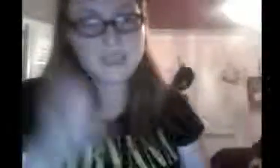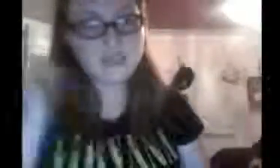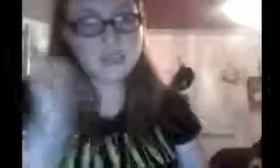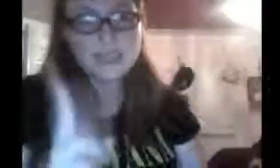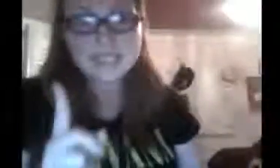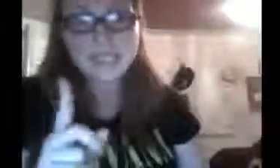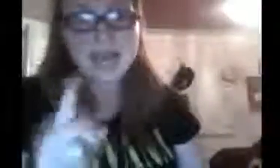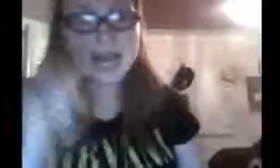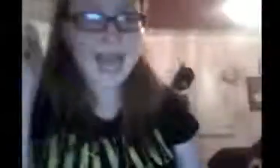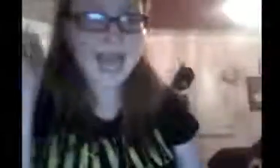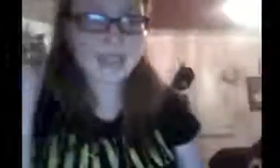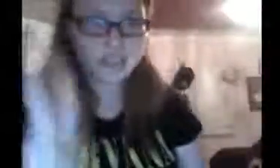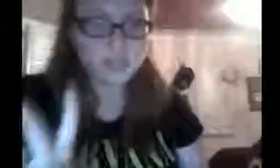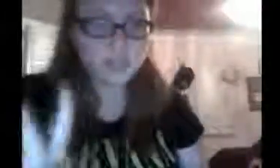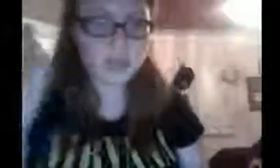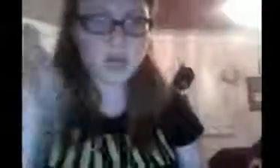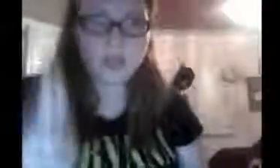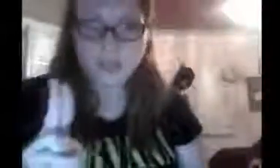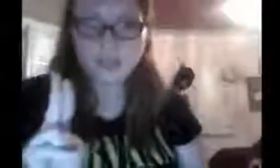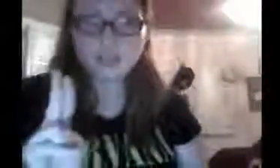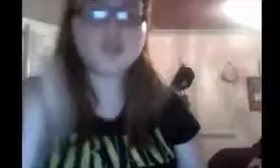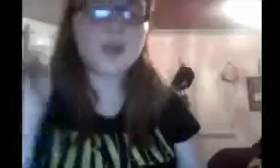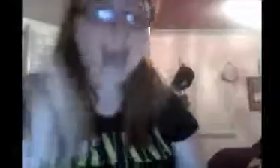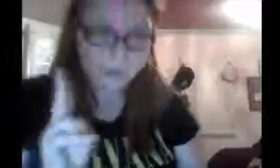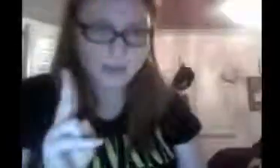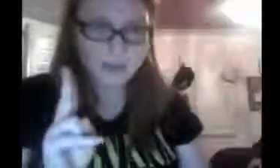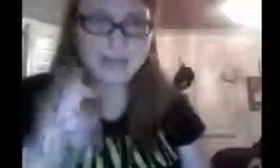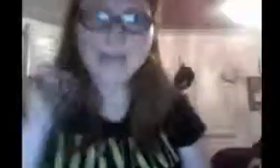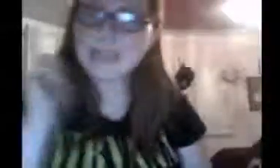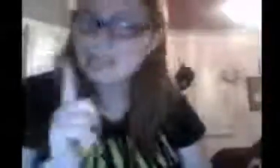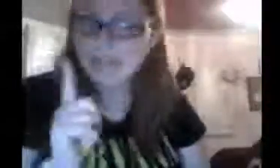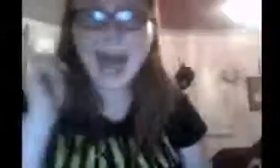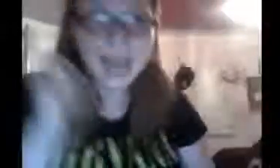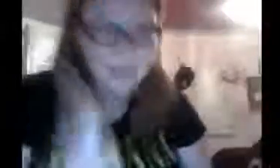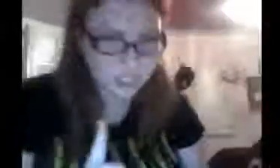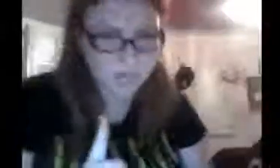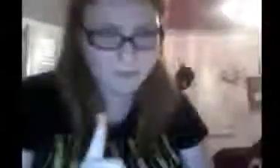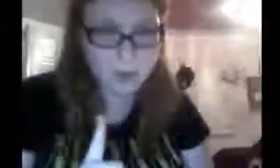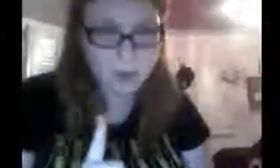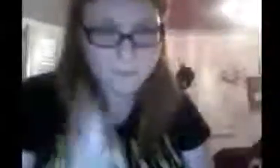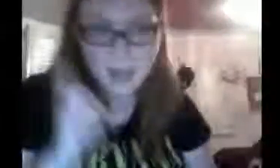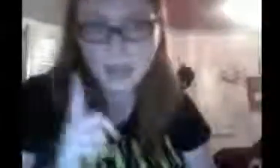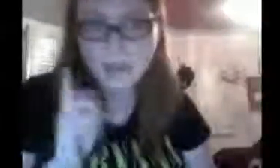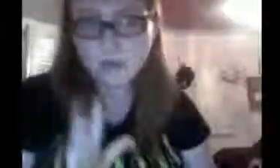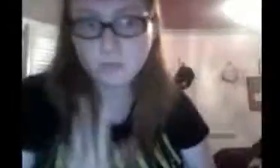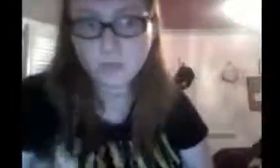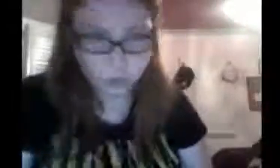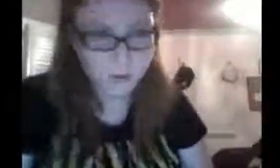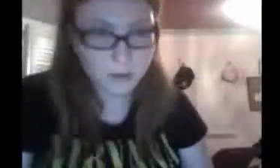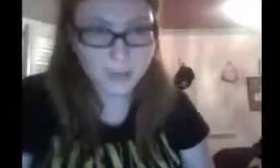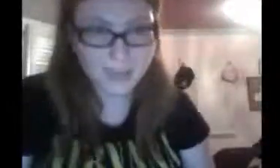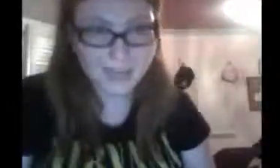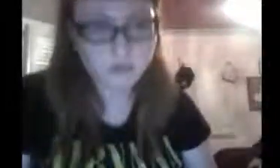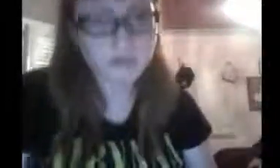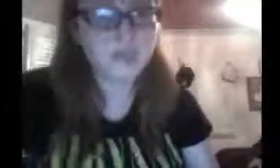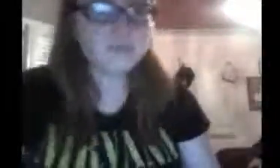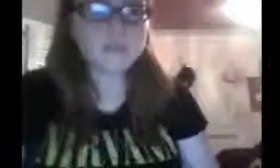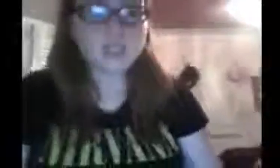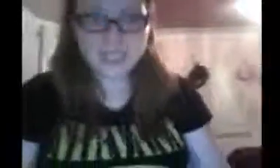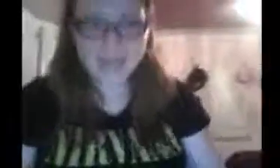Unfortunately, Lisa and Screech were not in it. So, I don't count that. And, yes, I actually have a Wattpad. If you look at my Wattpad account, you